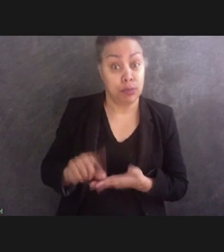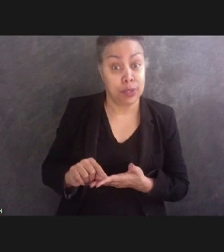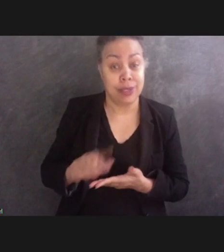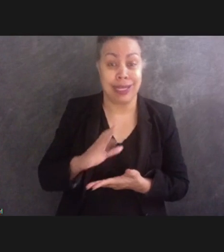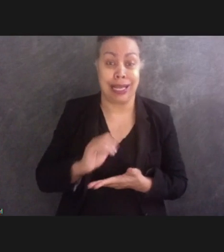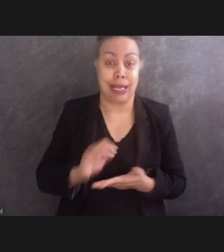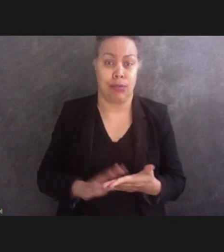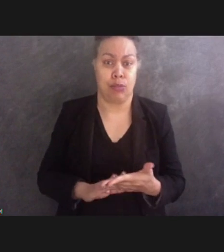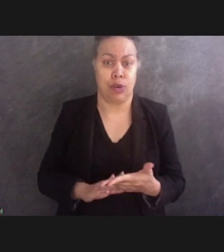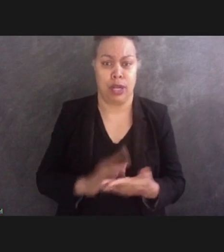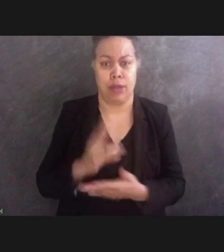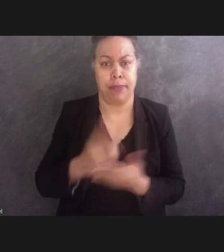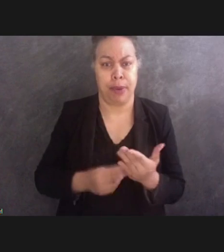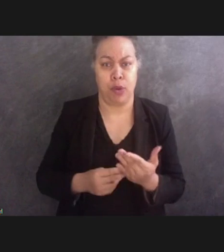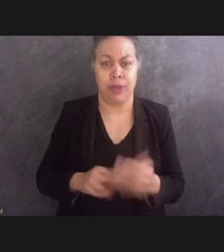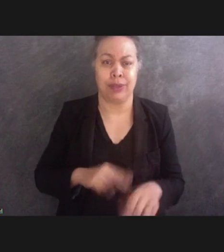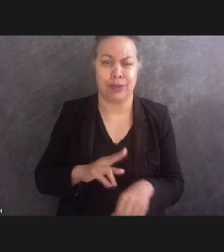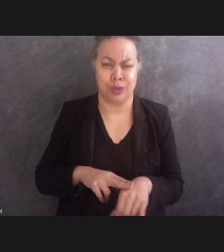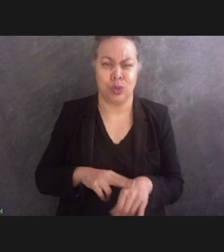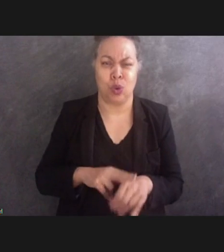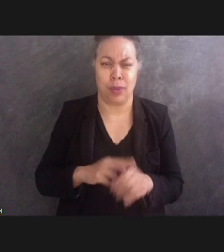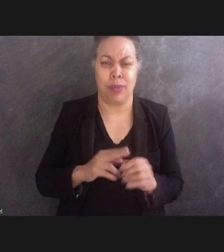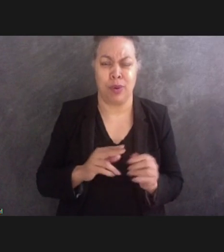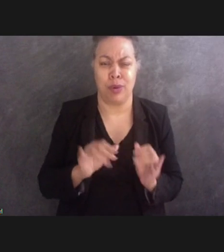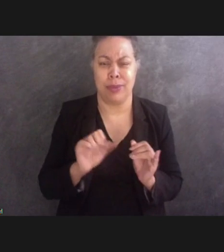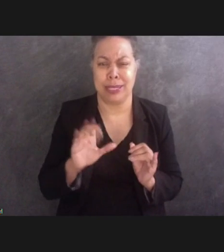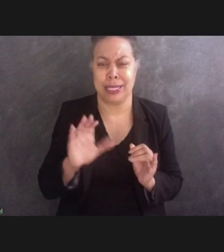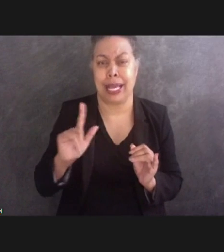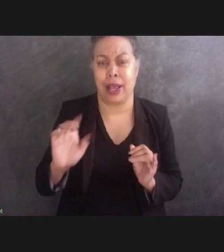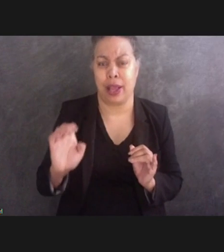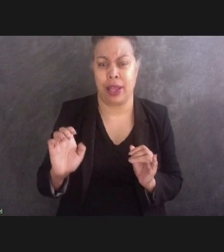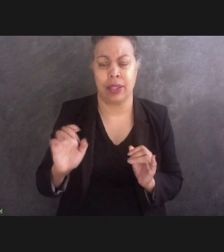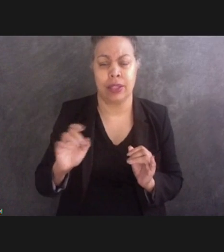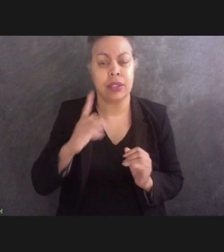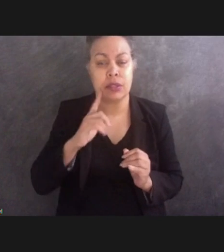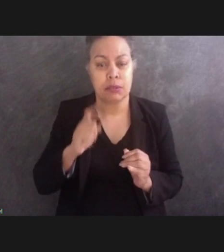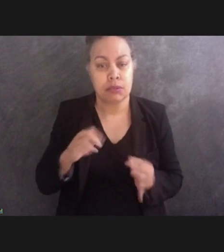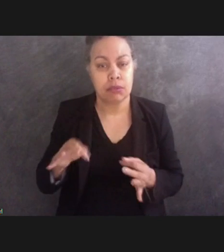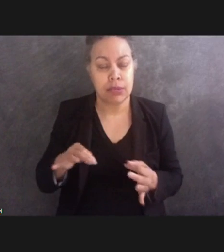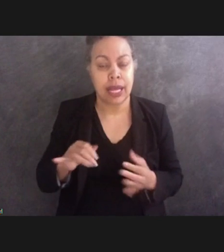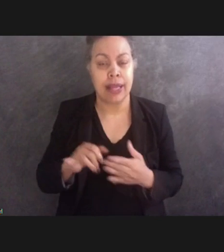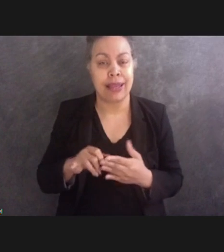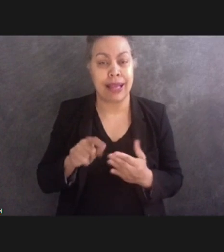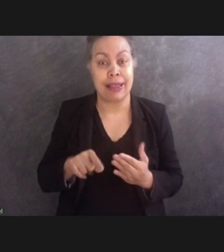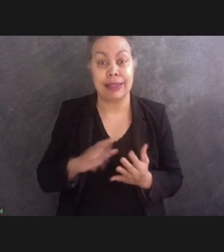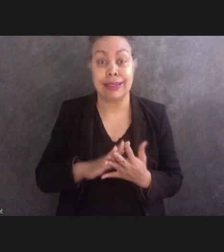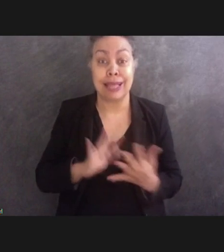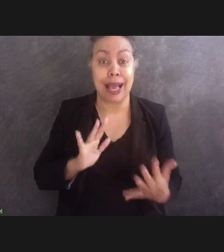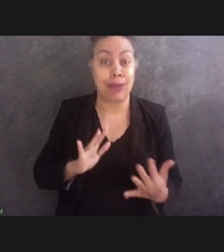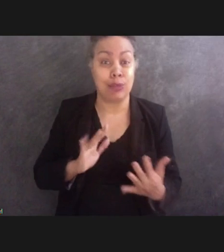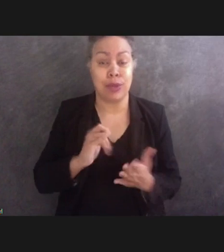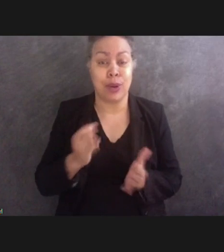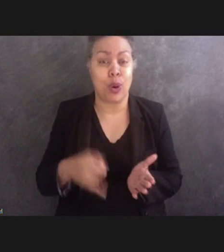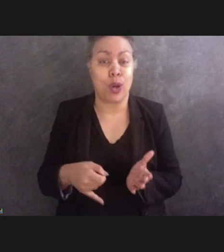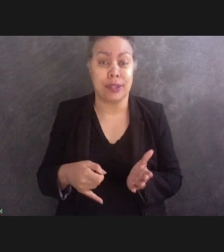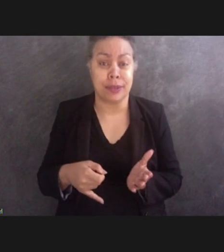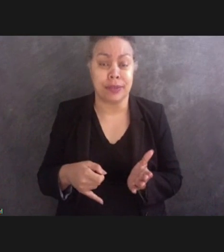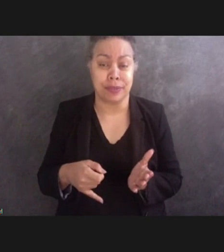to explain that the sculptures created abstract art. In compliance with the Commemorative Works